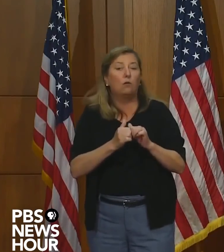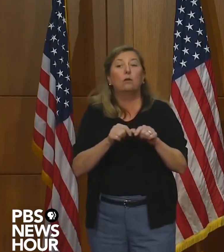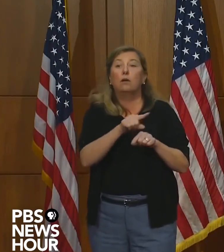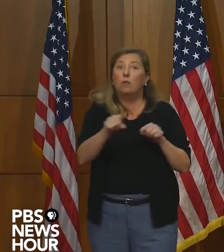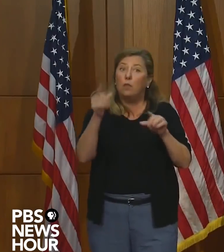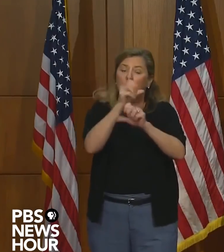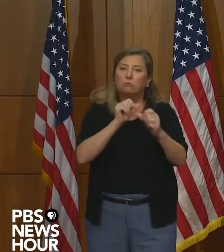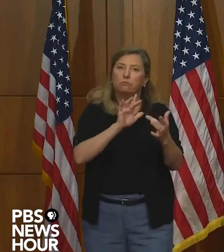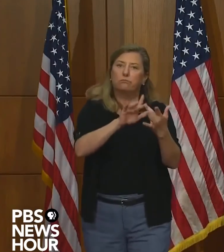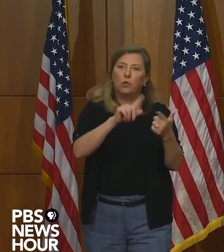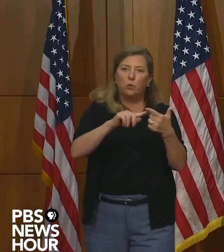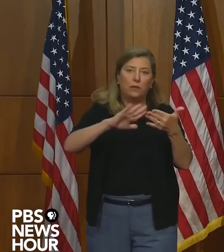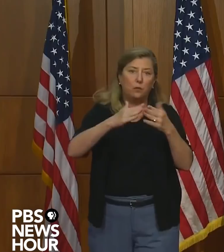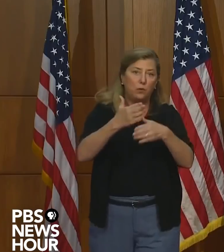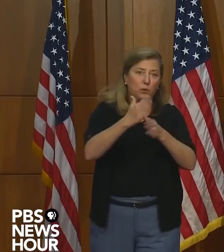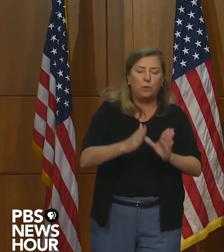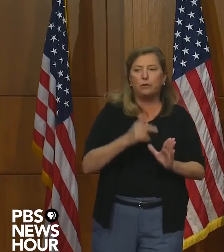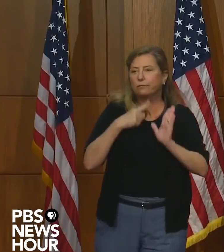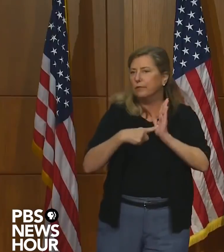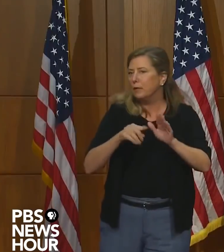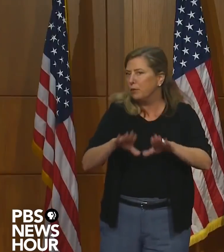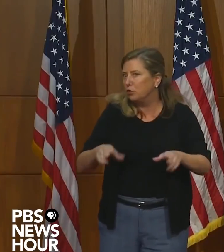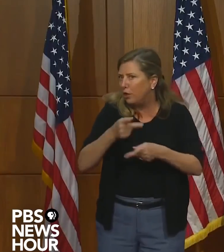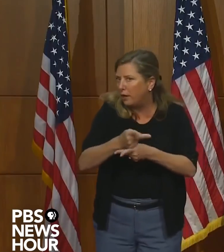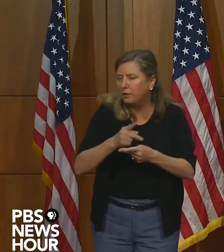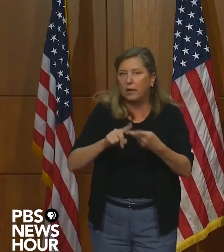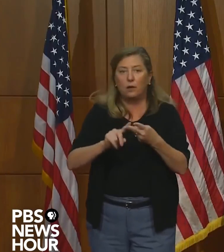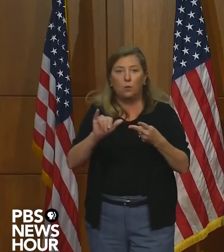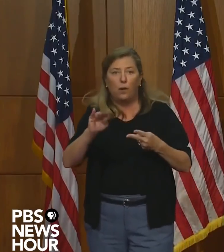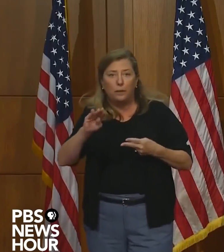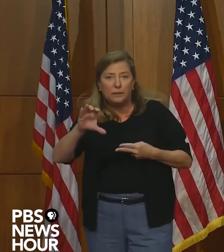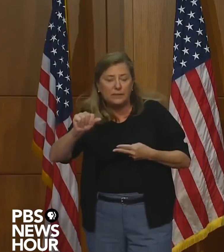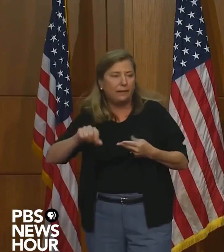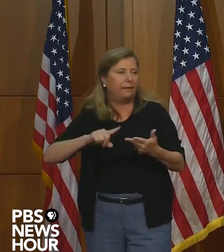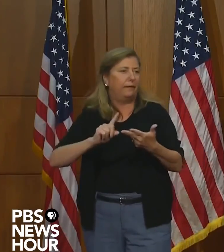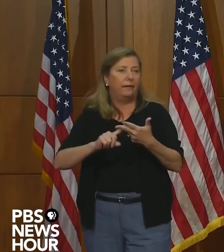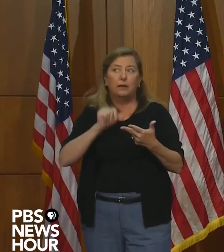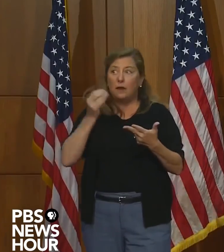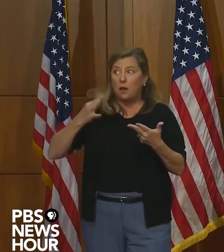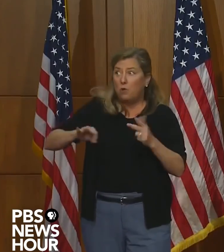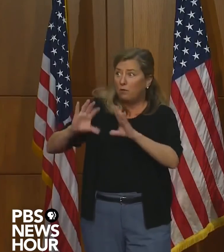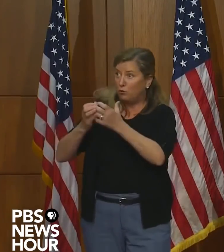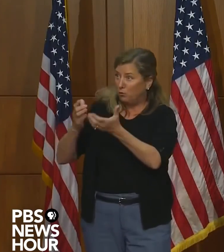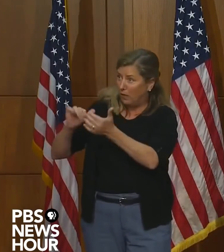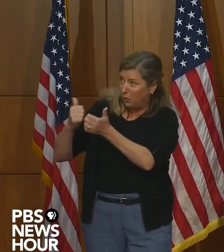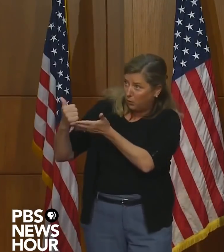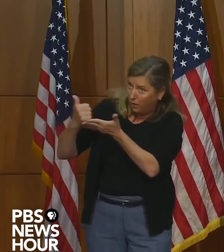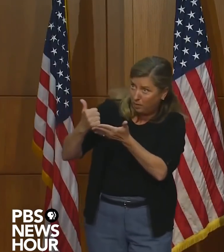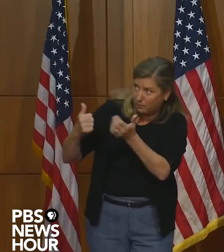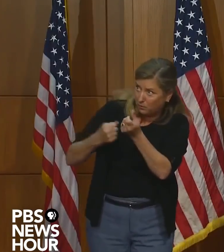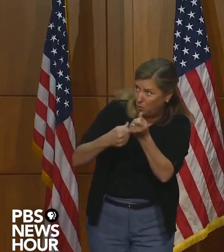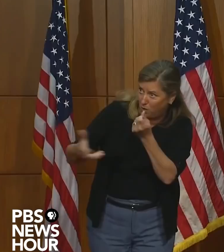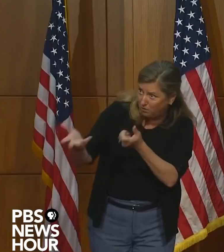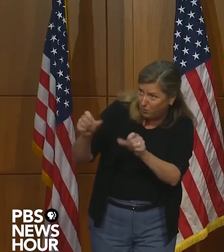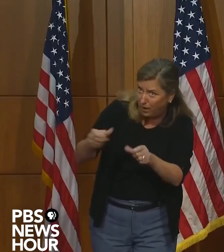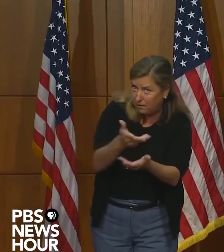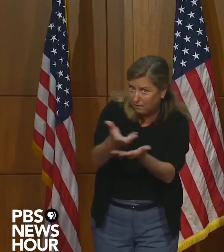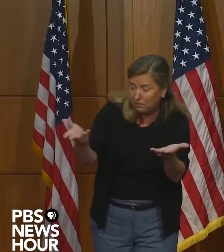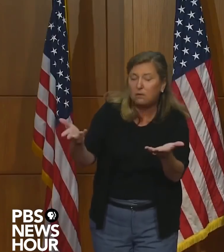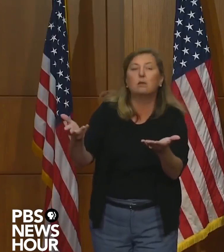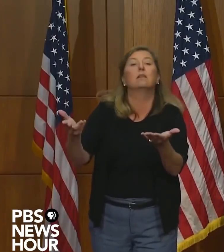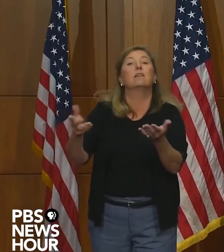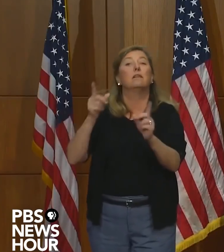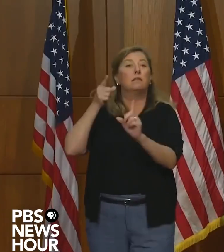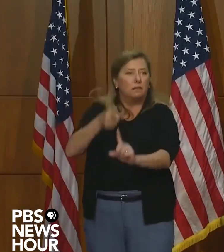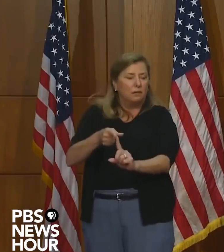to community partners. Like I said, childcare, the Y nonprofits to help support this. But at the end of the day, what we want to